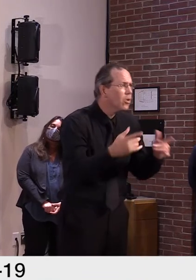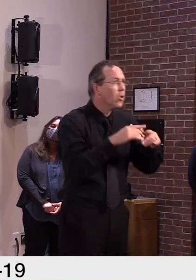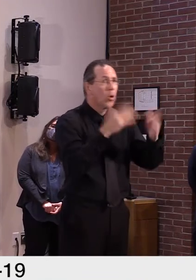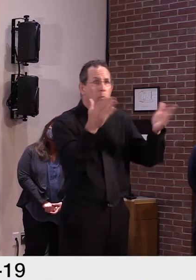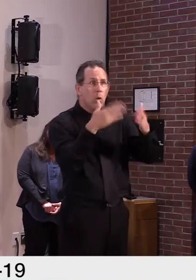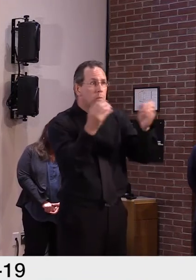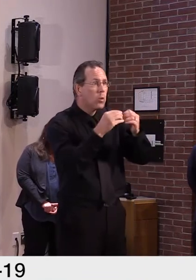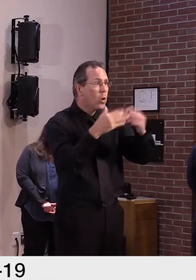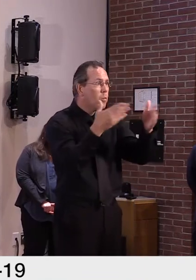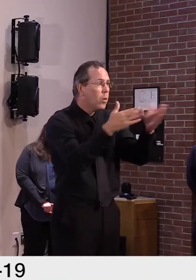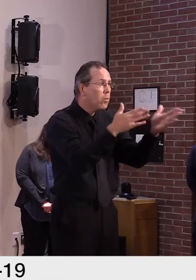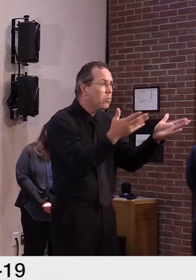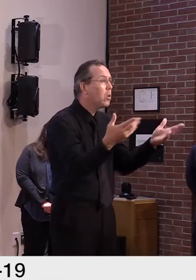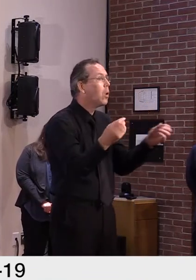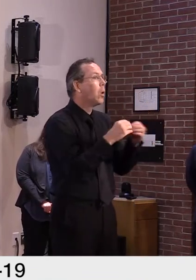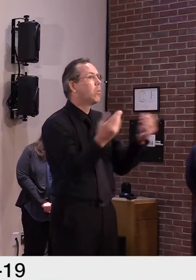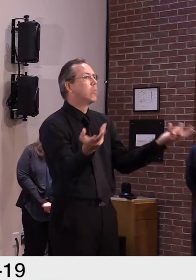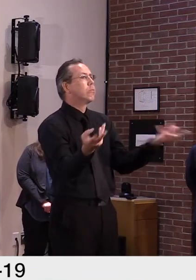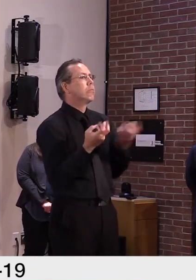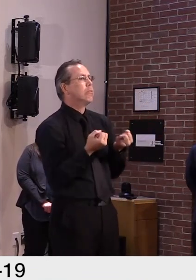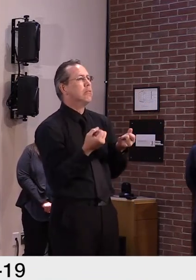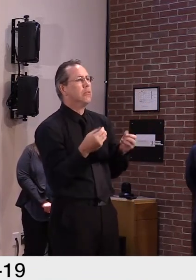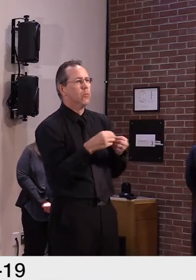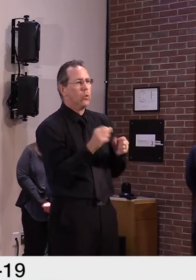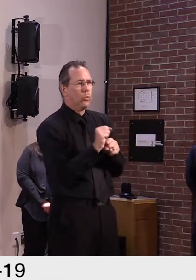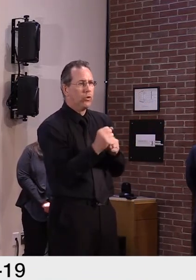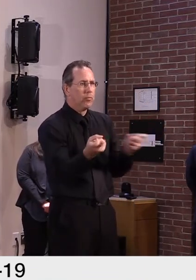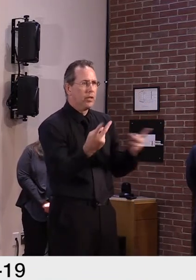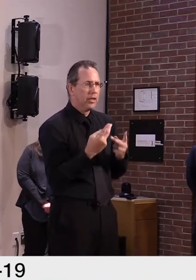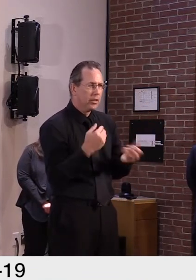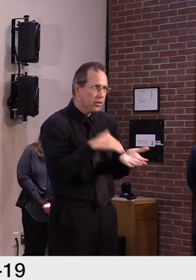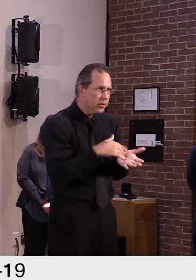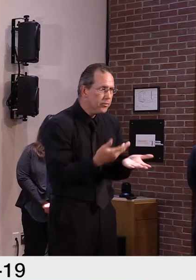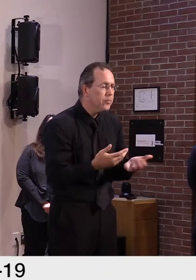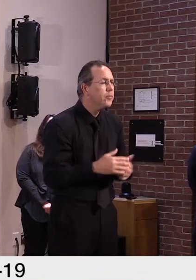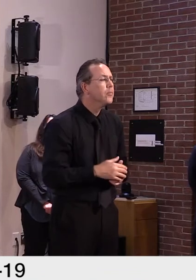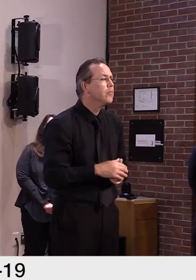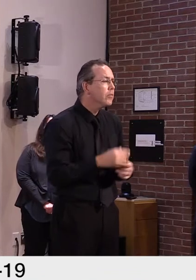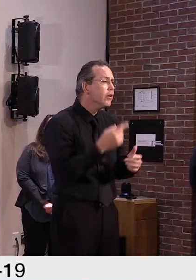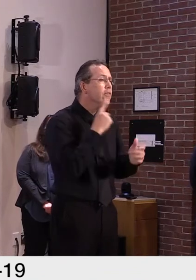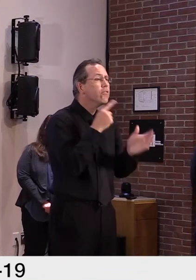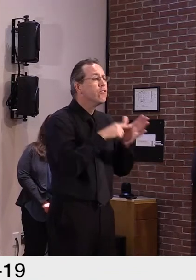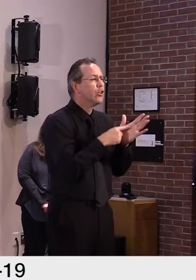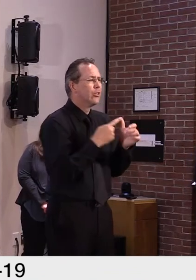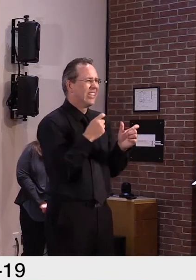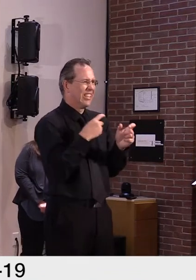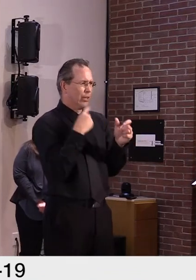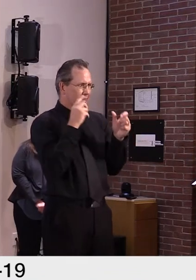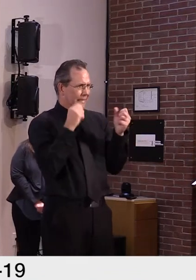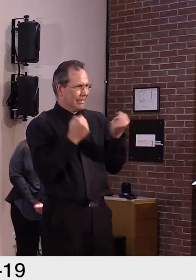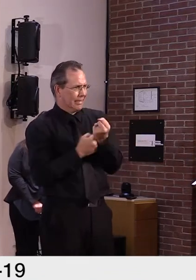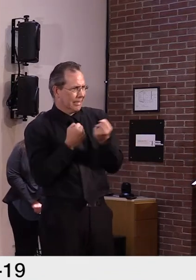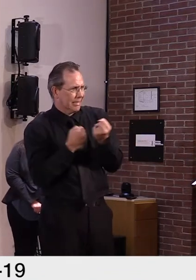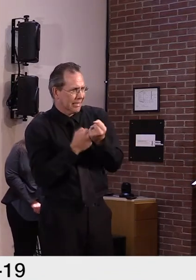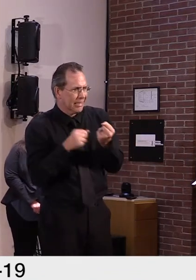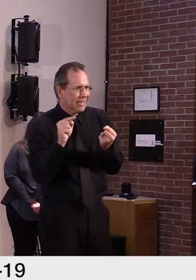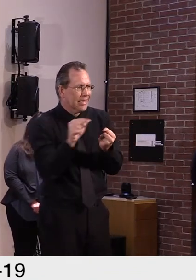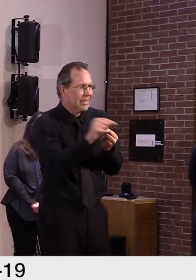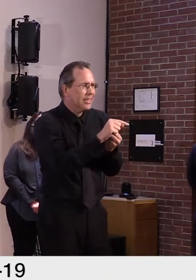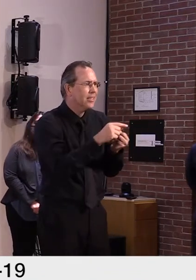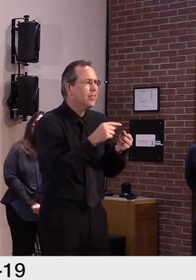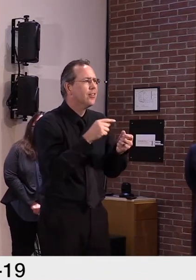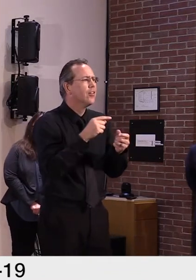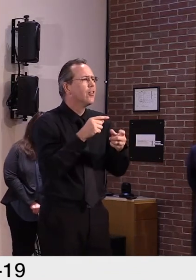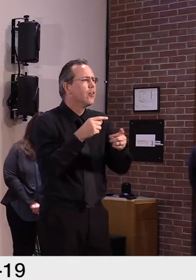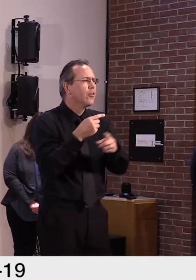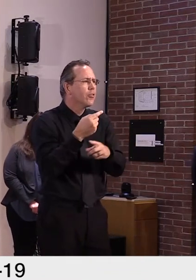I think, making more investments in the hospitality sector for that to happen. But I think we will get back to some sort of normal,